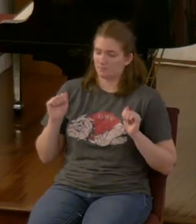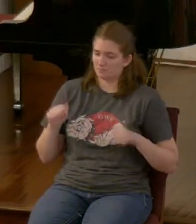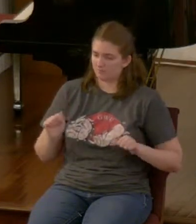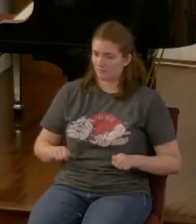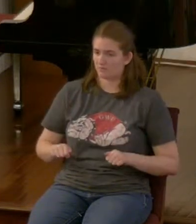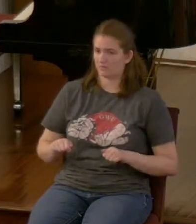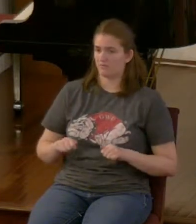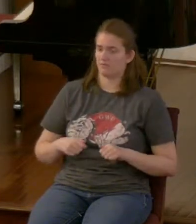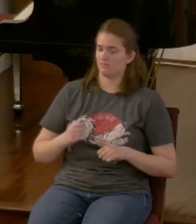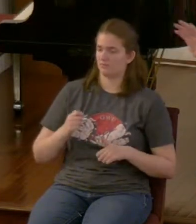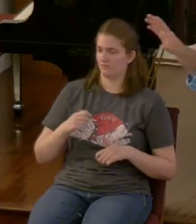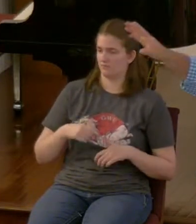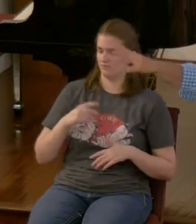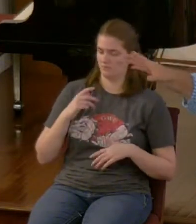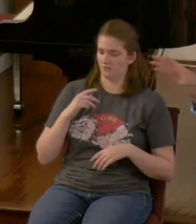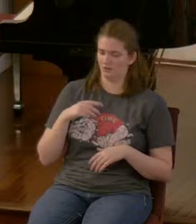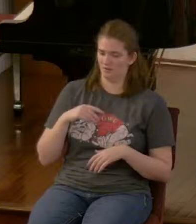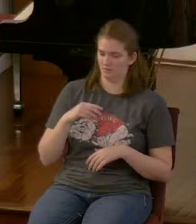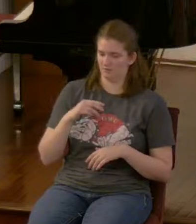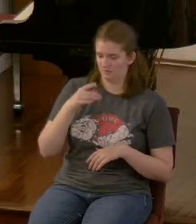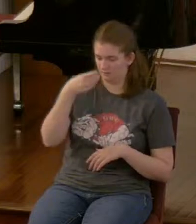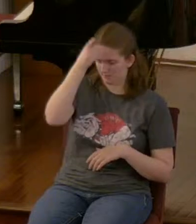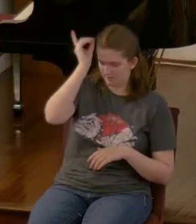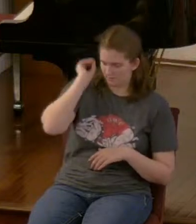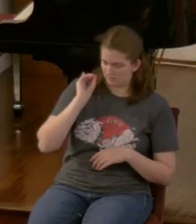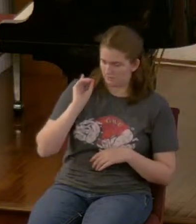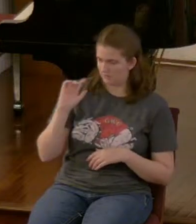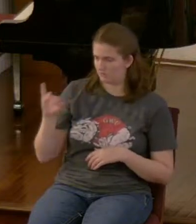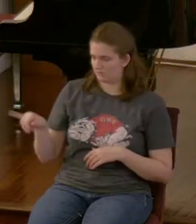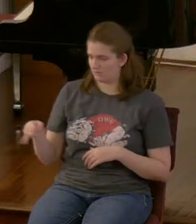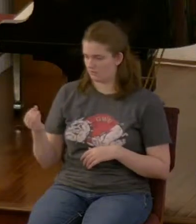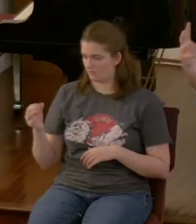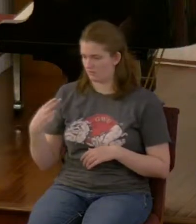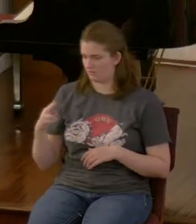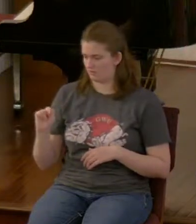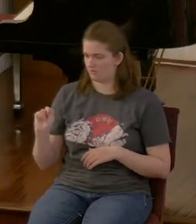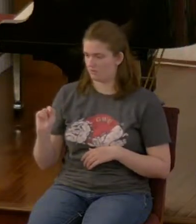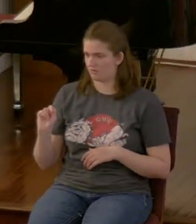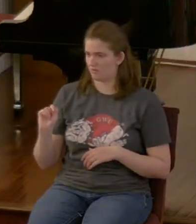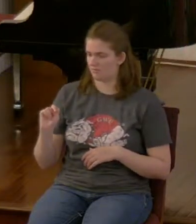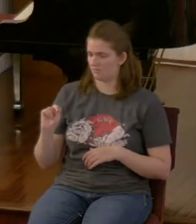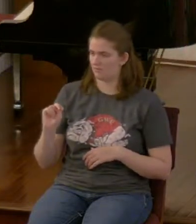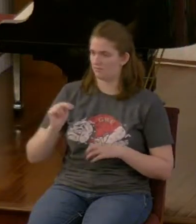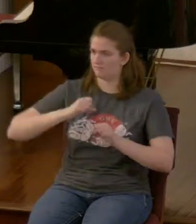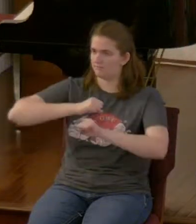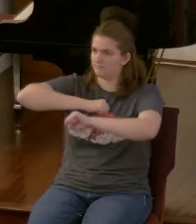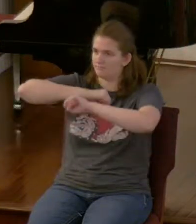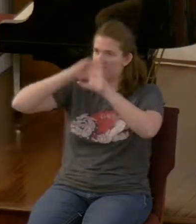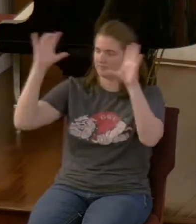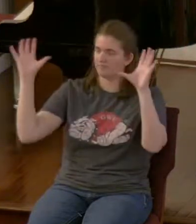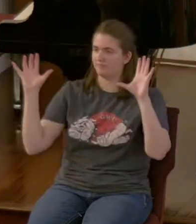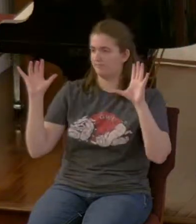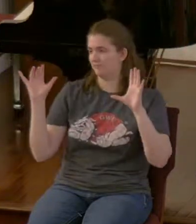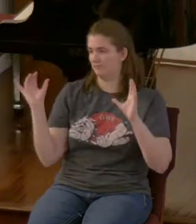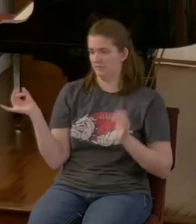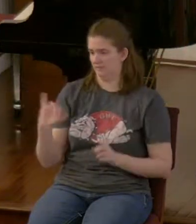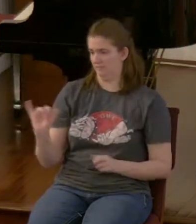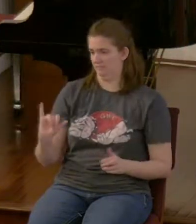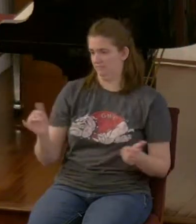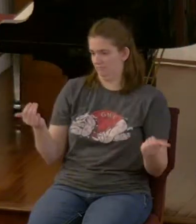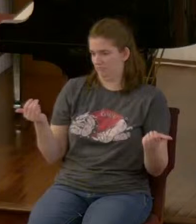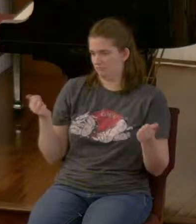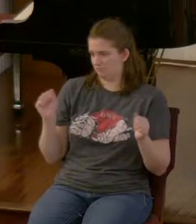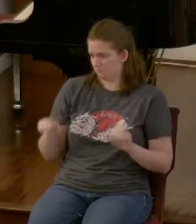this point because there are a lot of correlation between revelation and what Daniel sees and the prophecies that Daniel